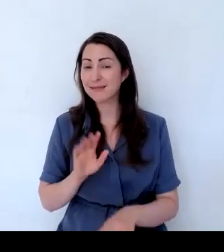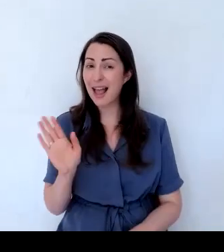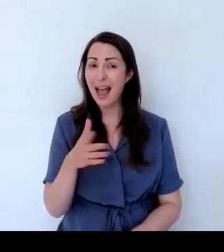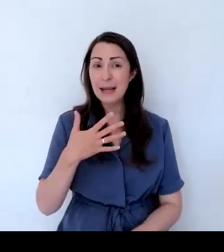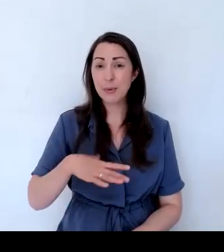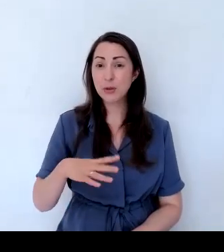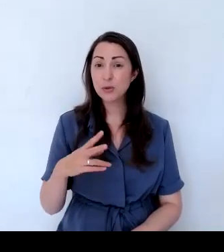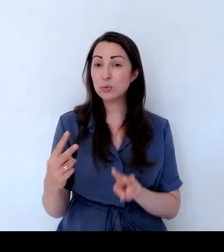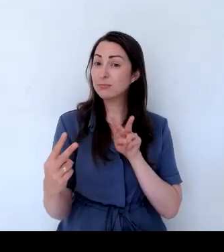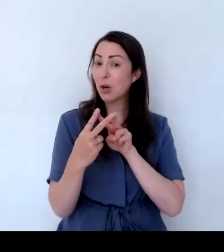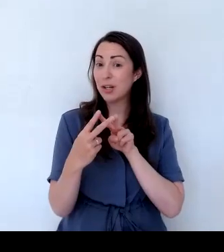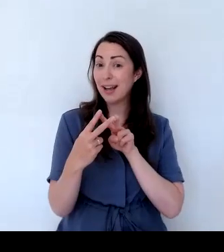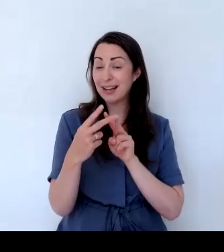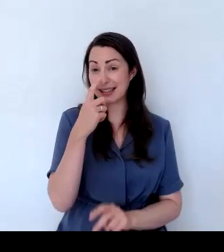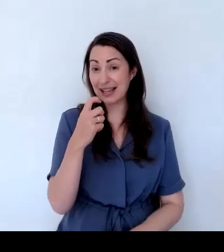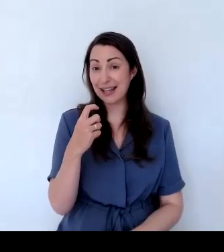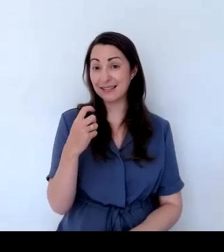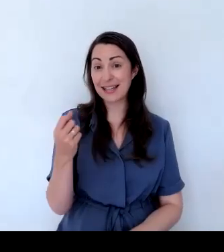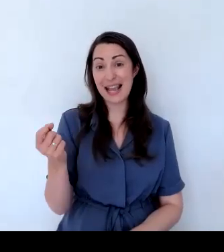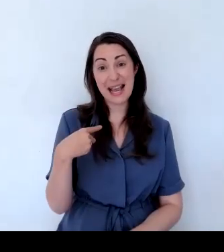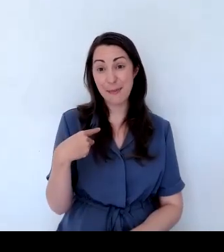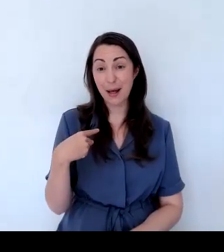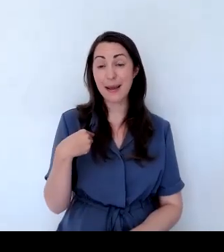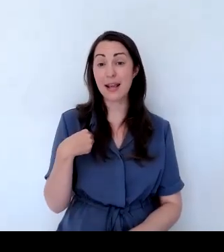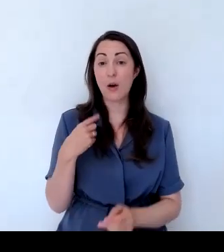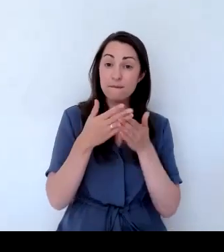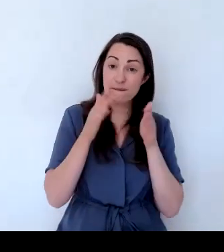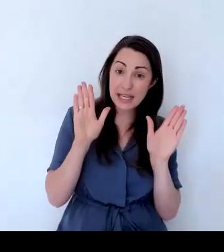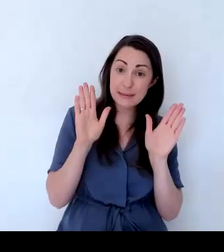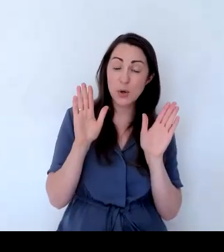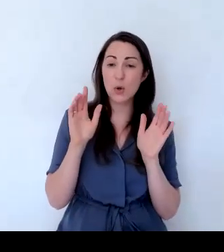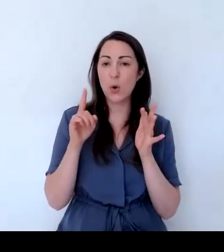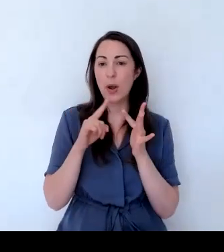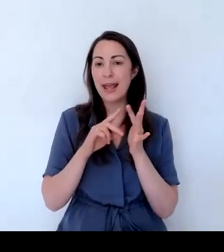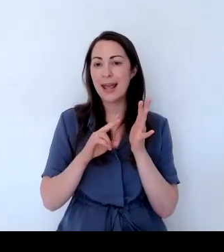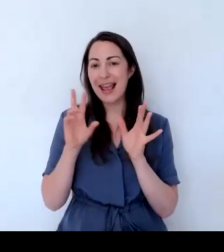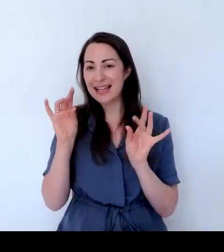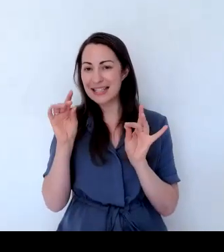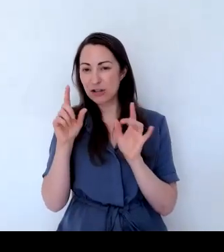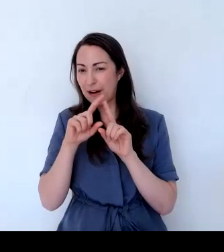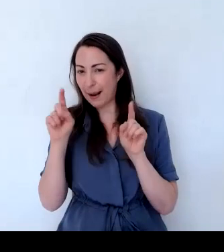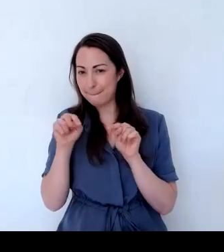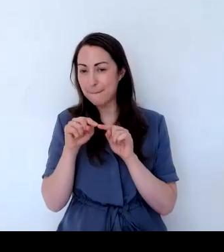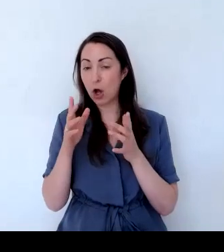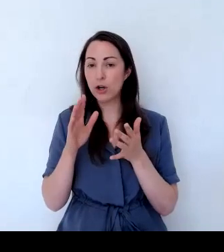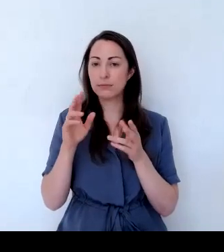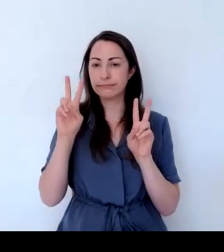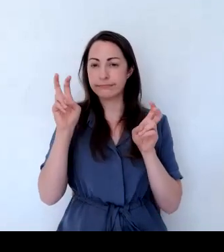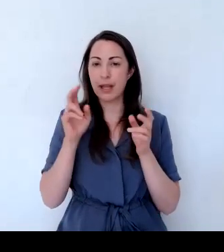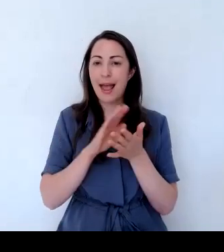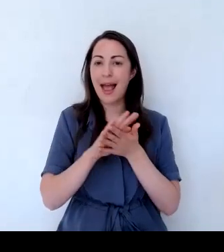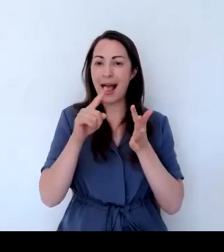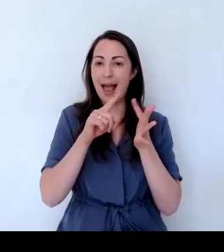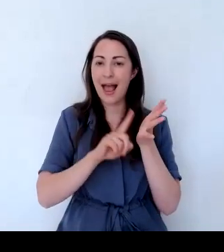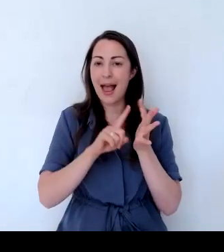email me or on Facebook or Instagram at Helen's Herbs. And I'd be happy to answer your questions.